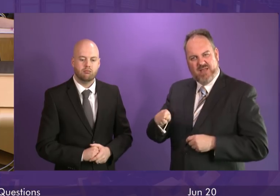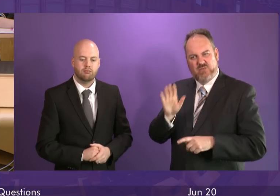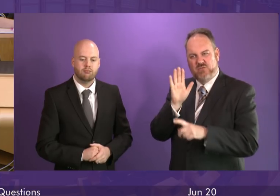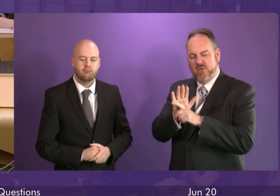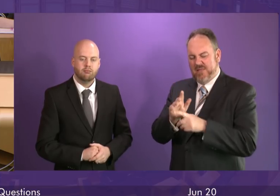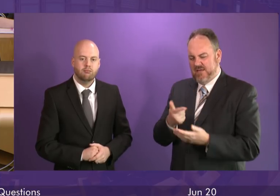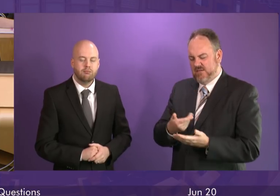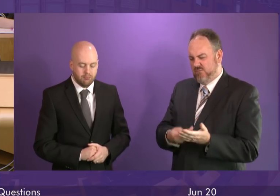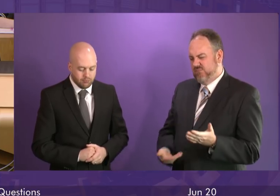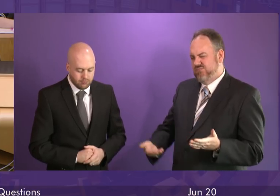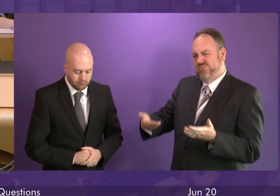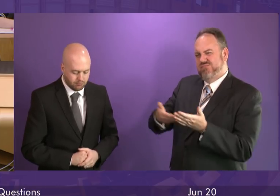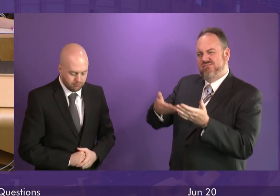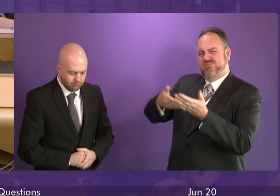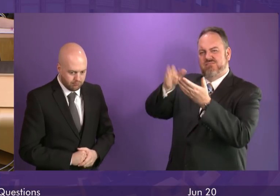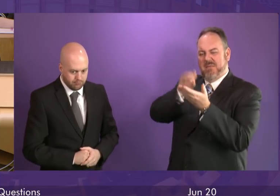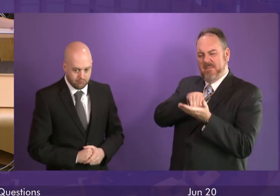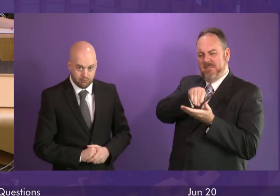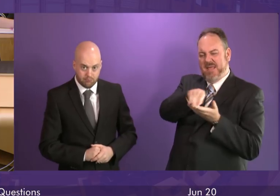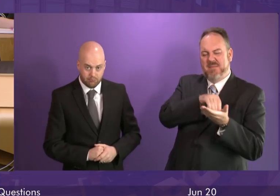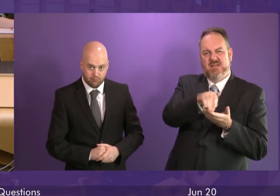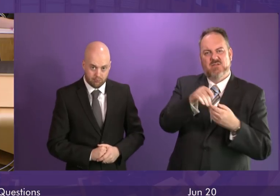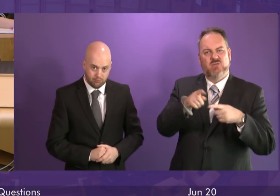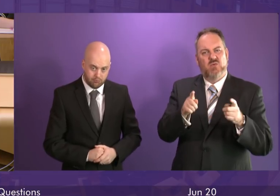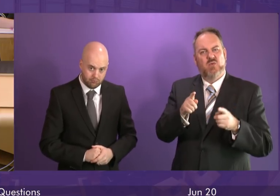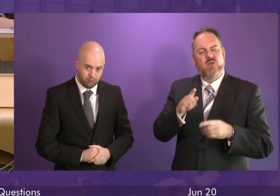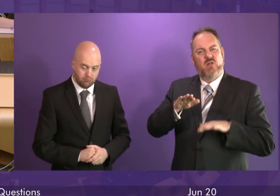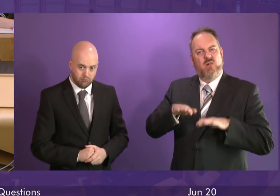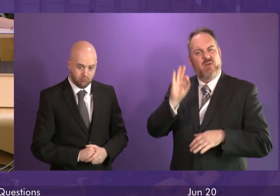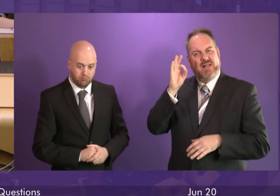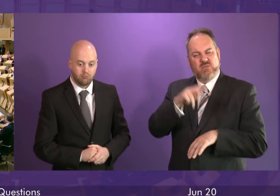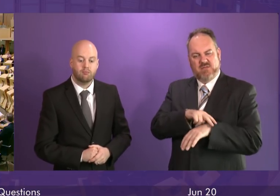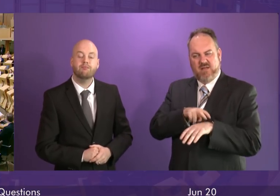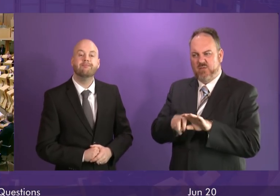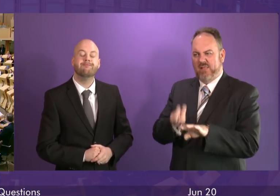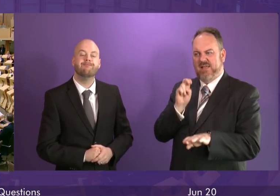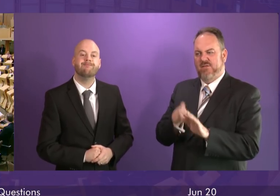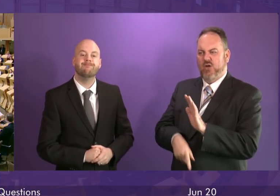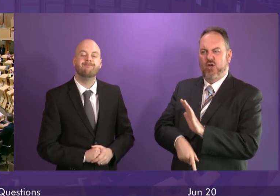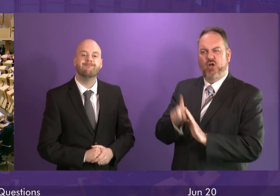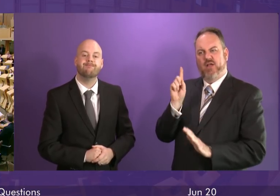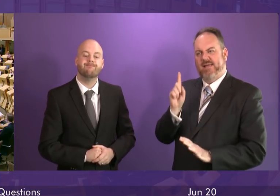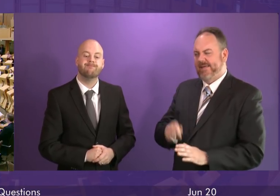these excessive payments being paid to local authority officials to leave their post early? First Minister.